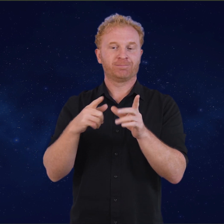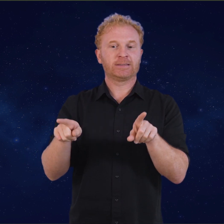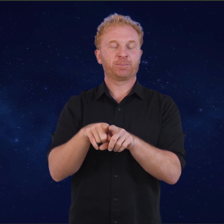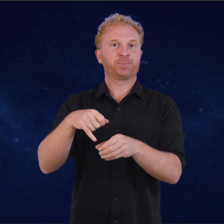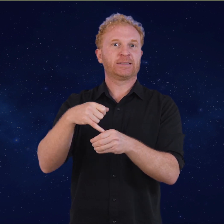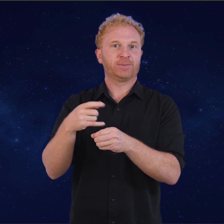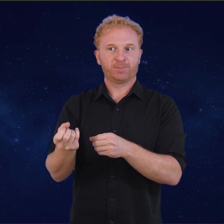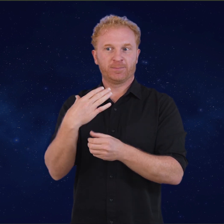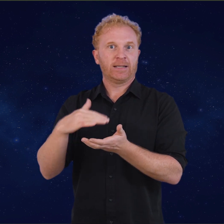as medicine.